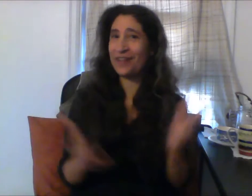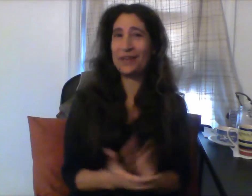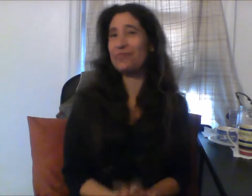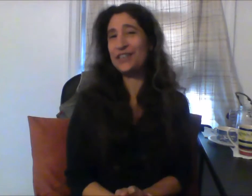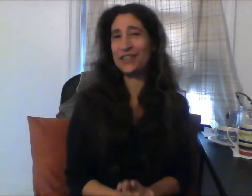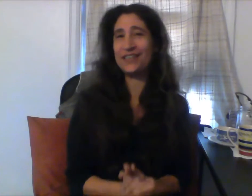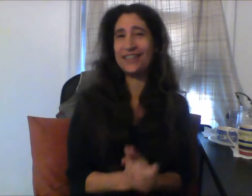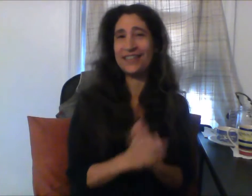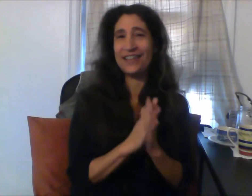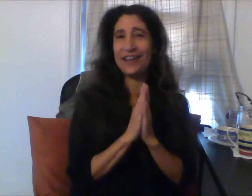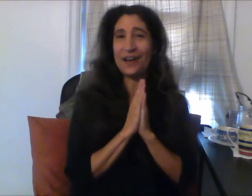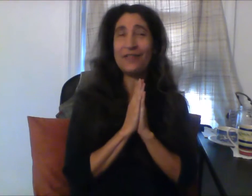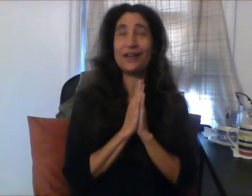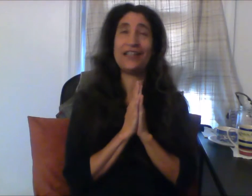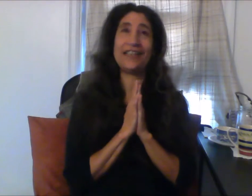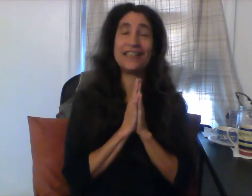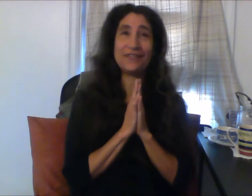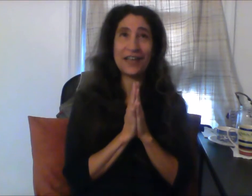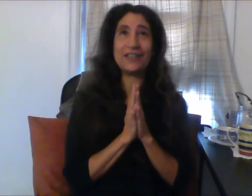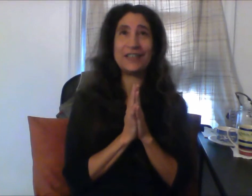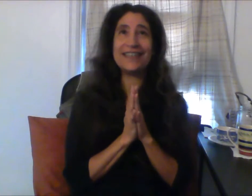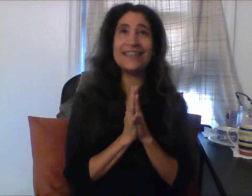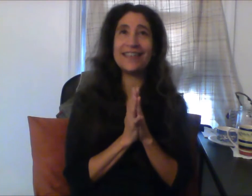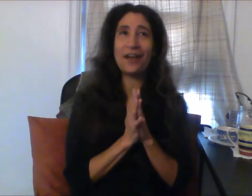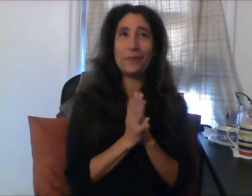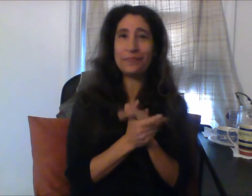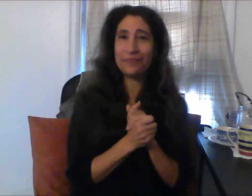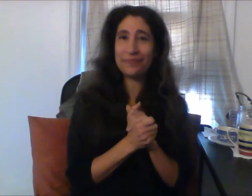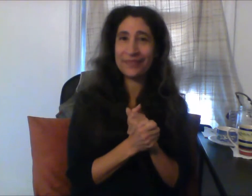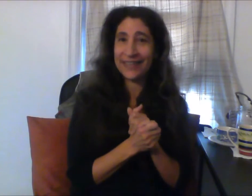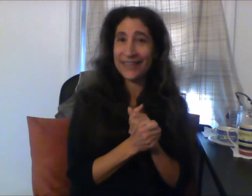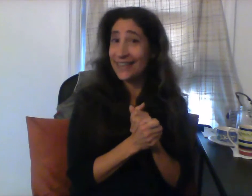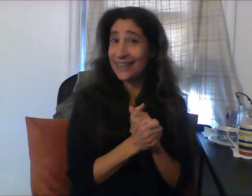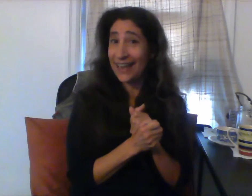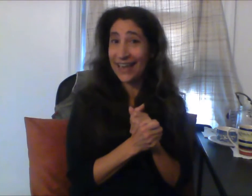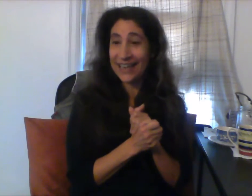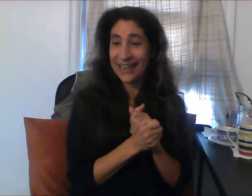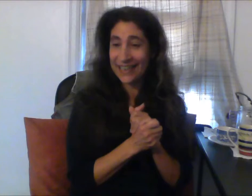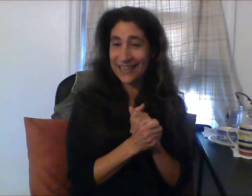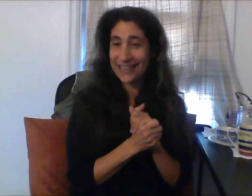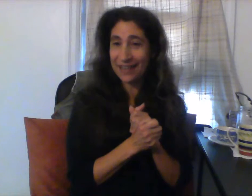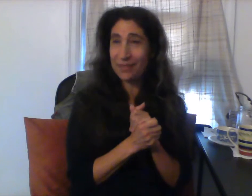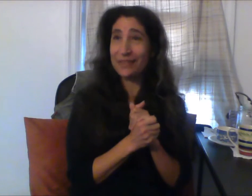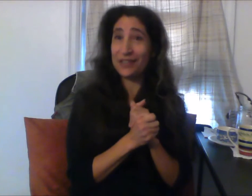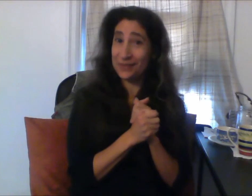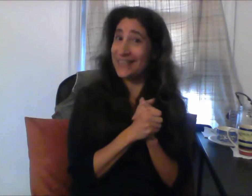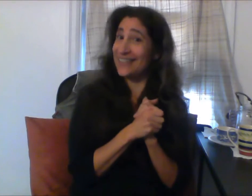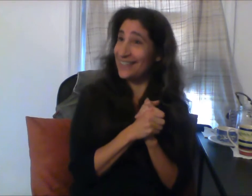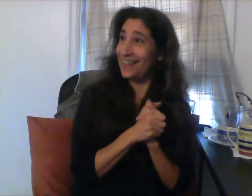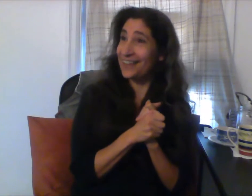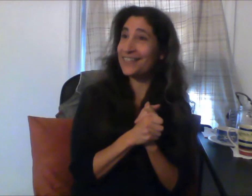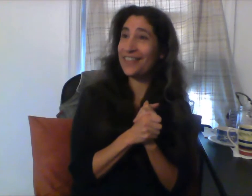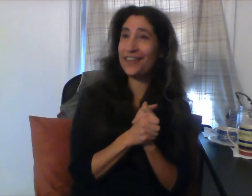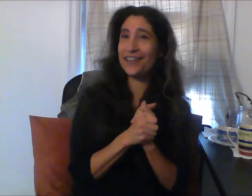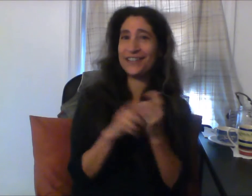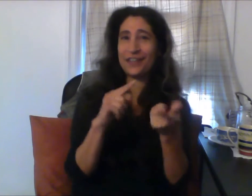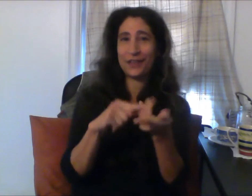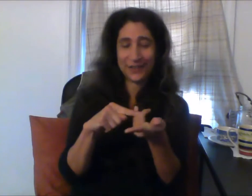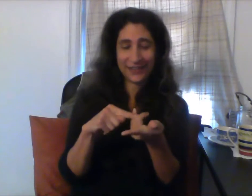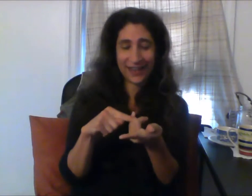vibration of our collective consciousness. Today is, I believe, the 26th. It's Thursday,